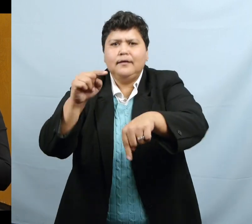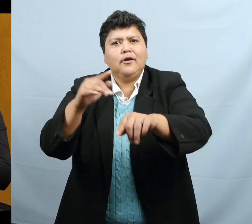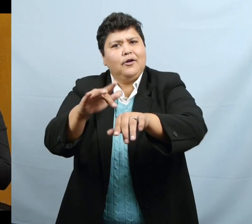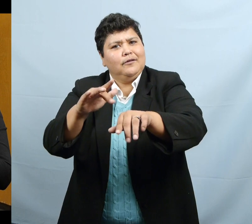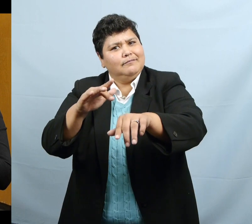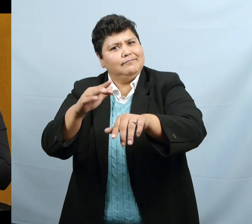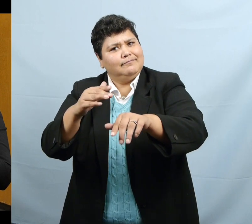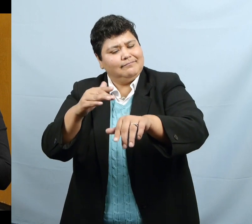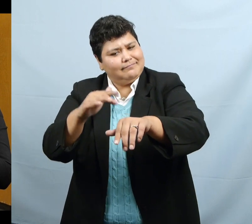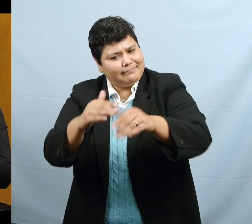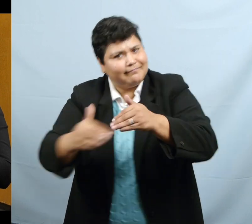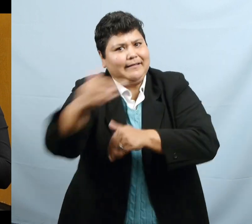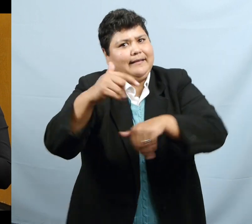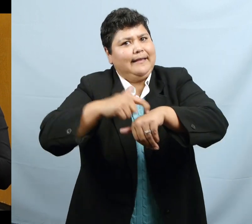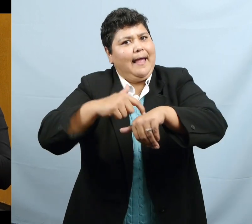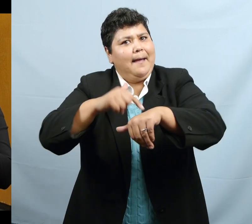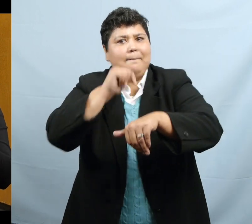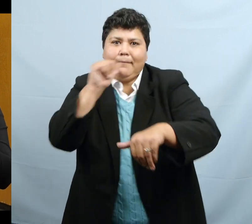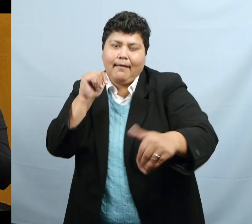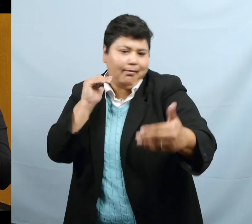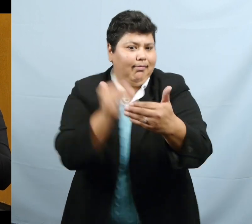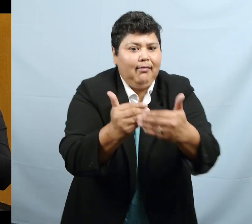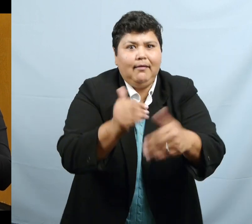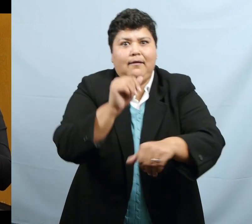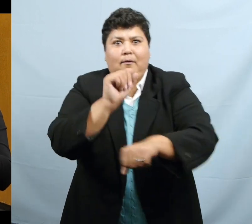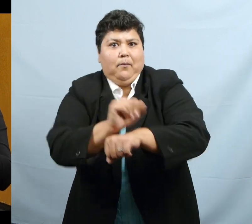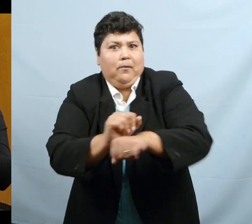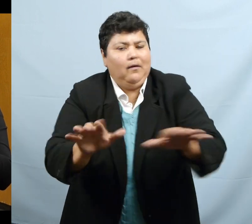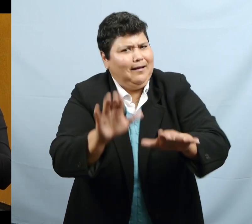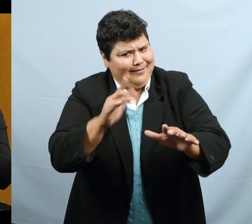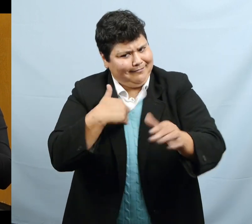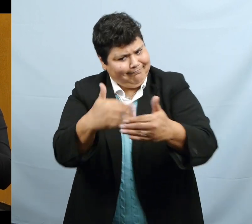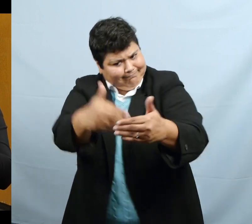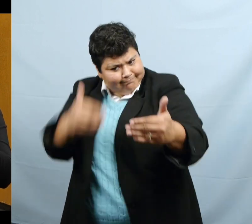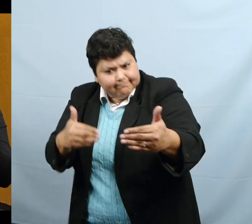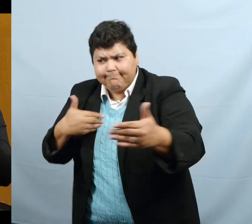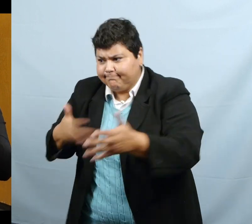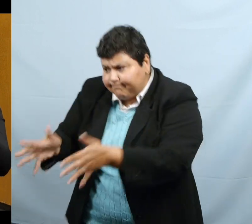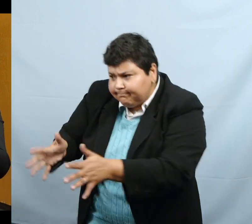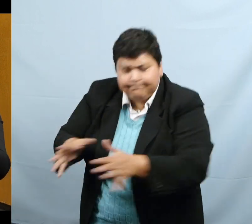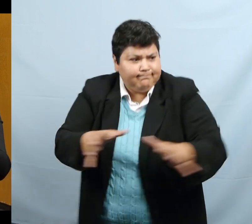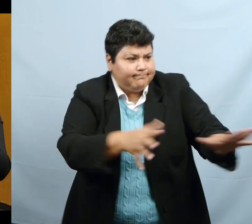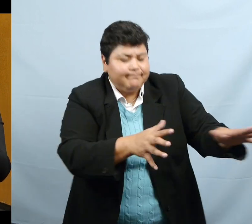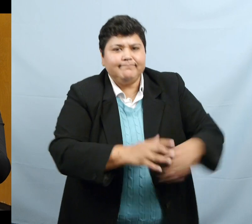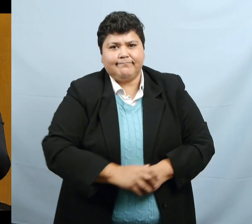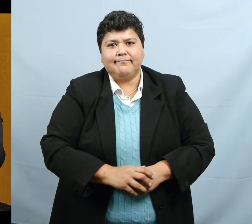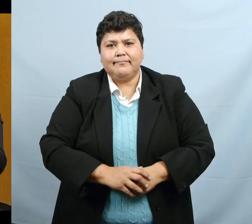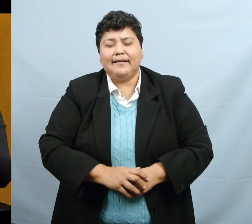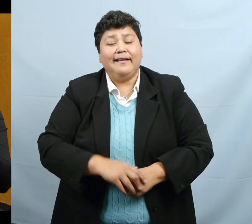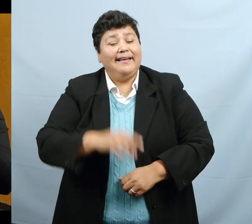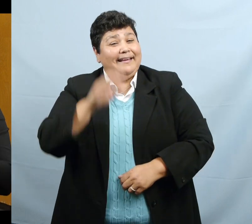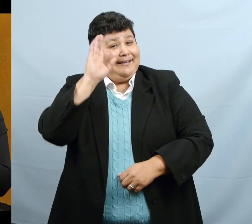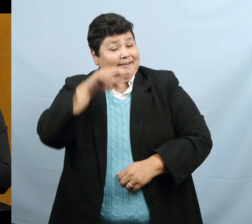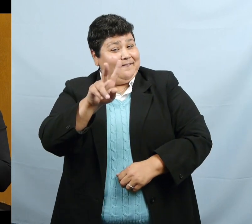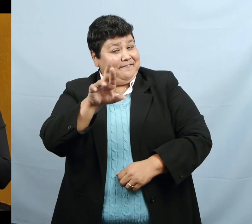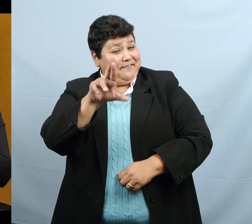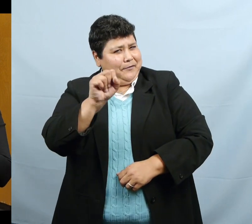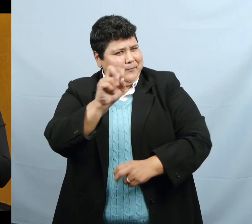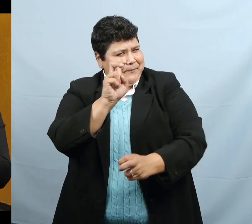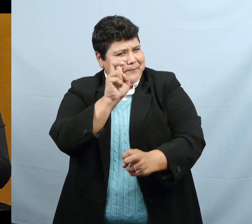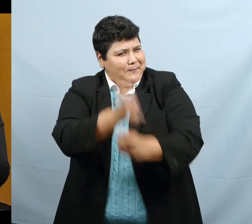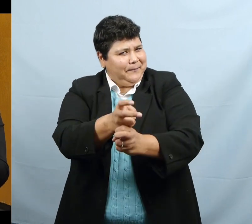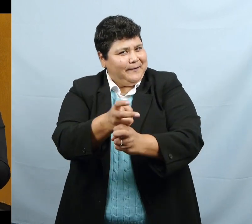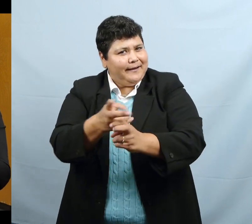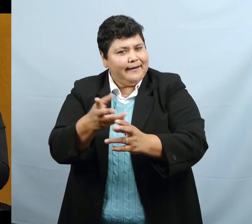doesn't give us that. But facial expression does it. Where I can smile and say, I'm here. Or